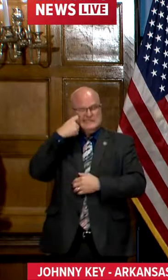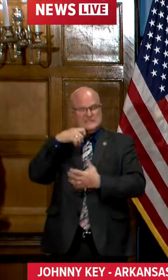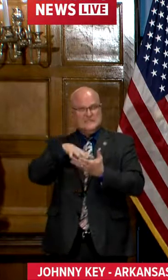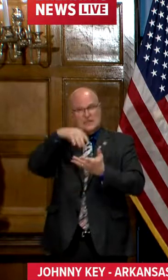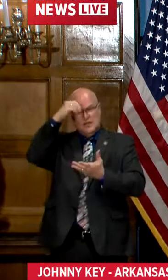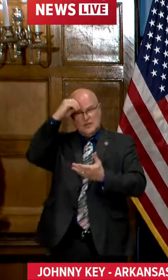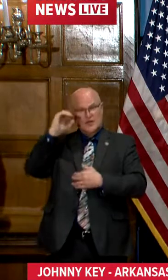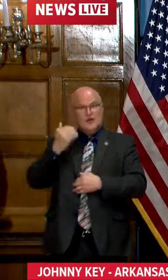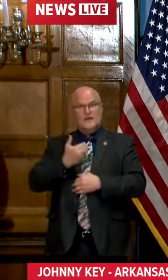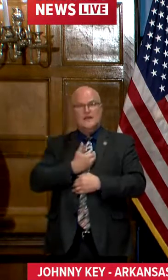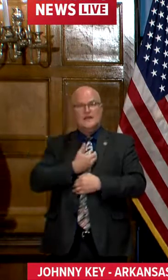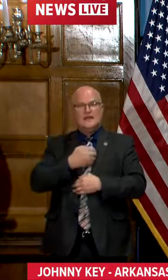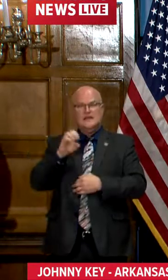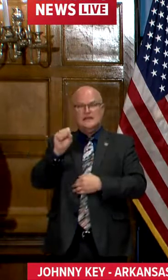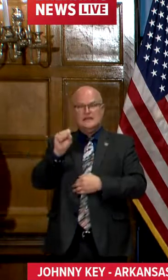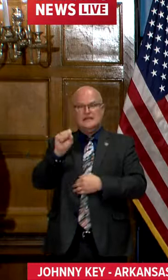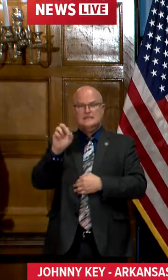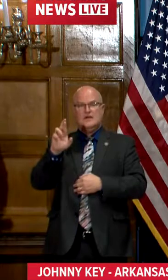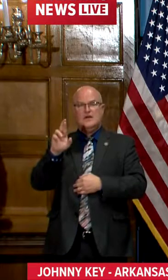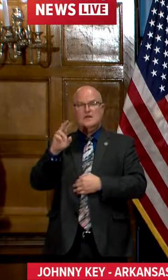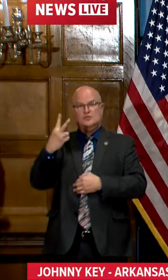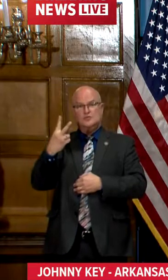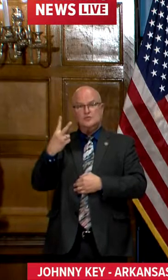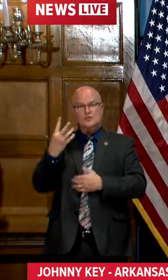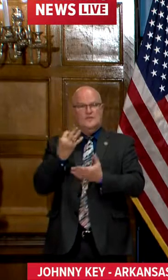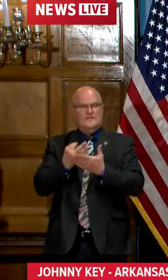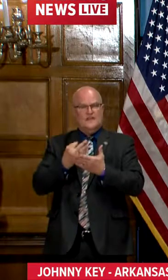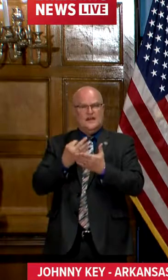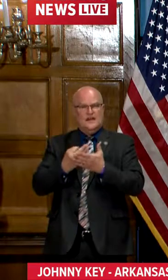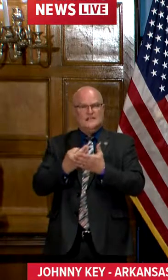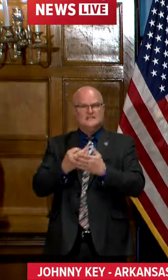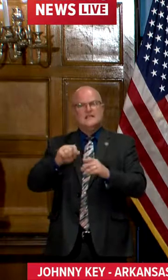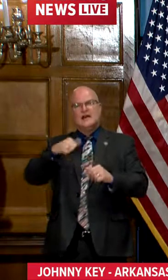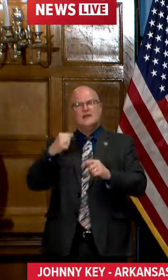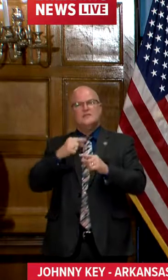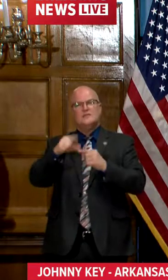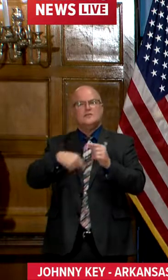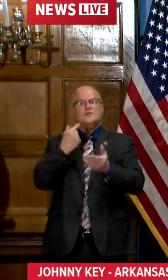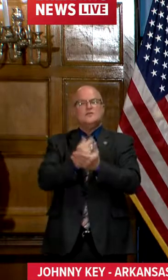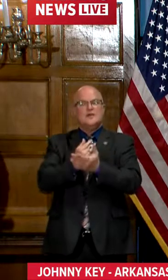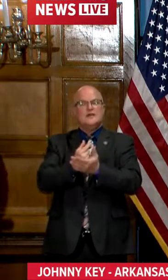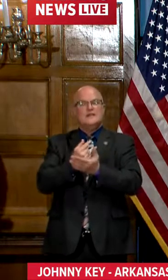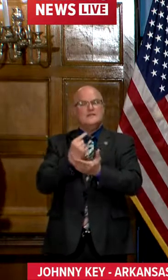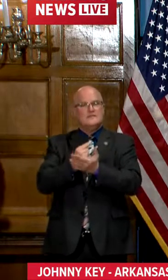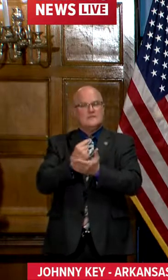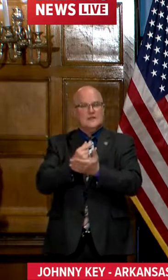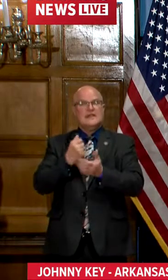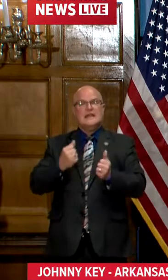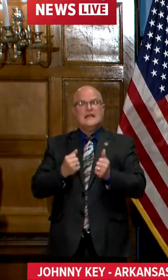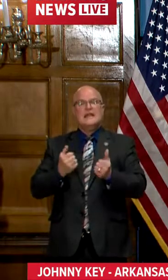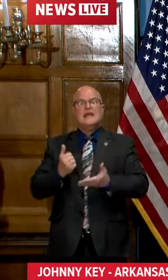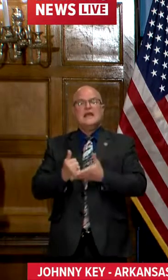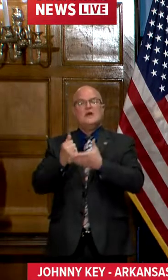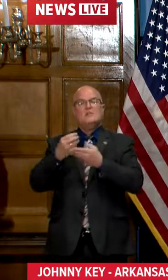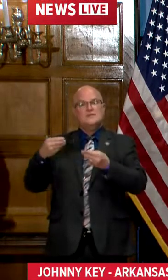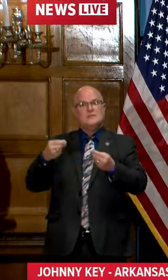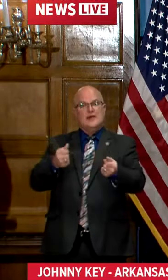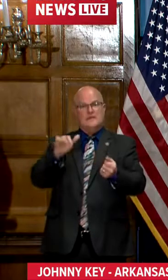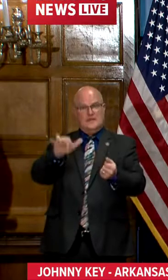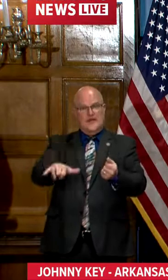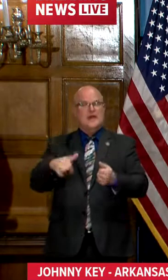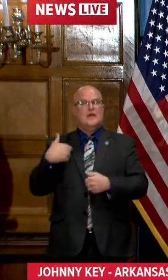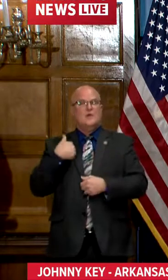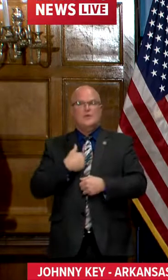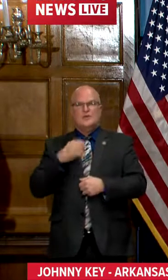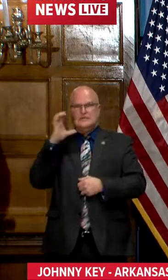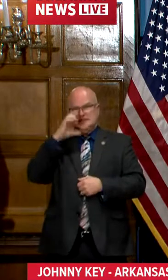learned that our esser two funds this is the new round of federal funding can be used to offset those costs so we will be seeking the